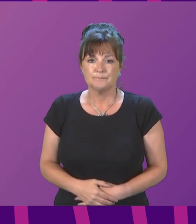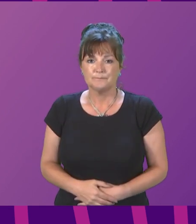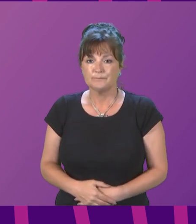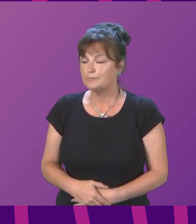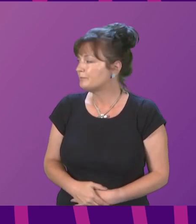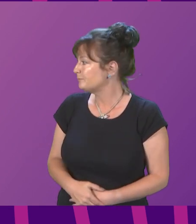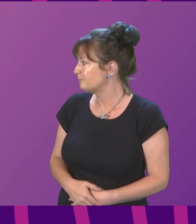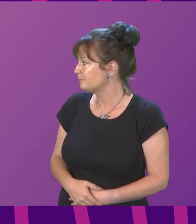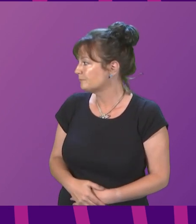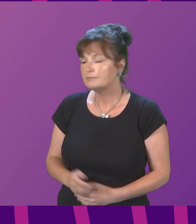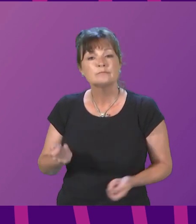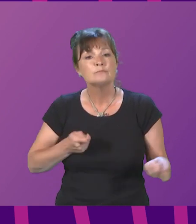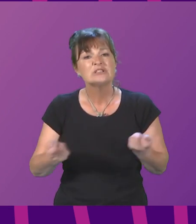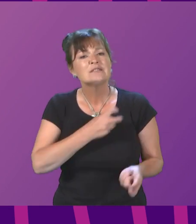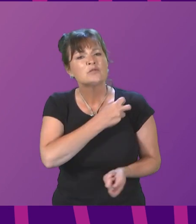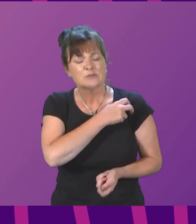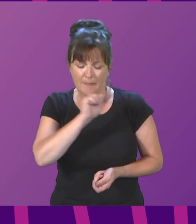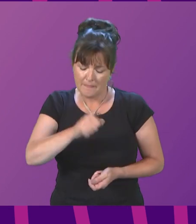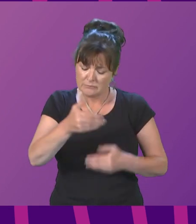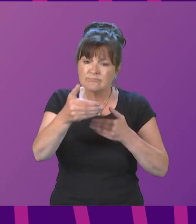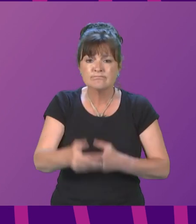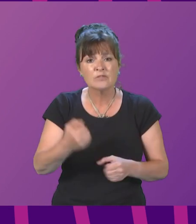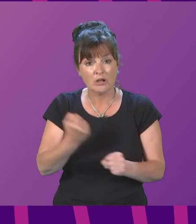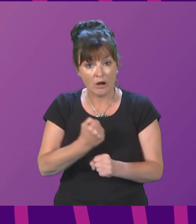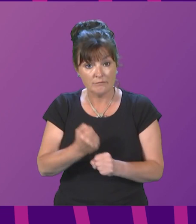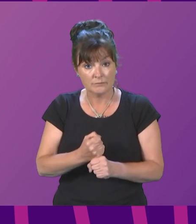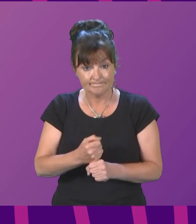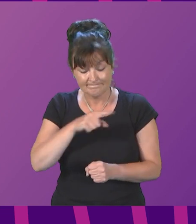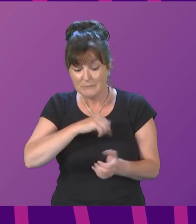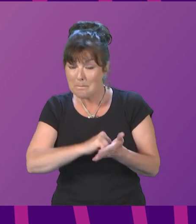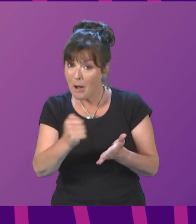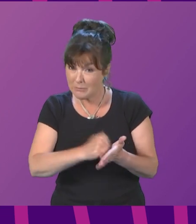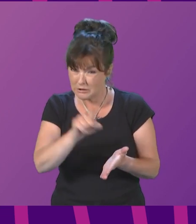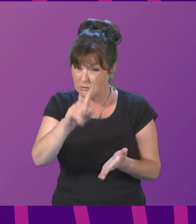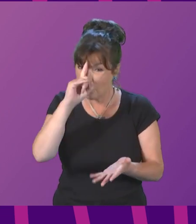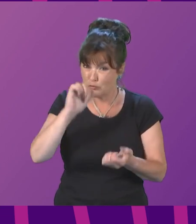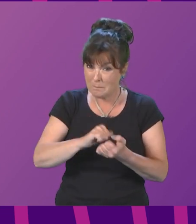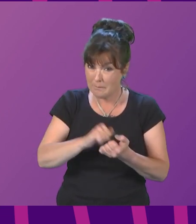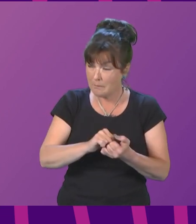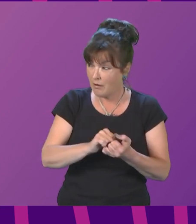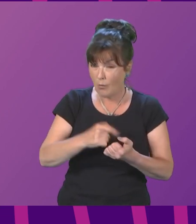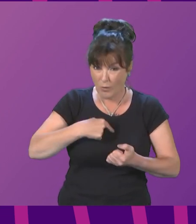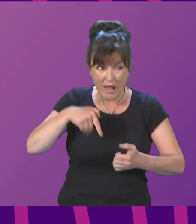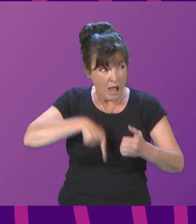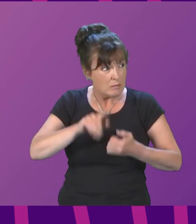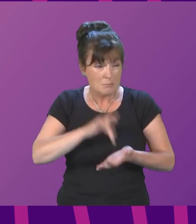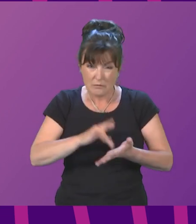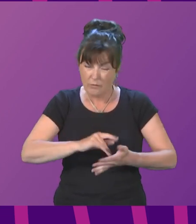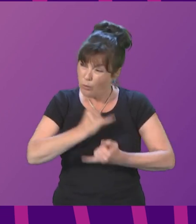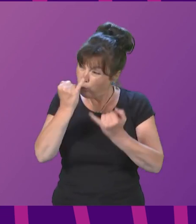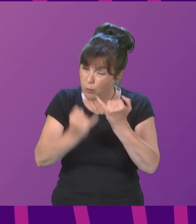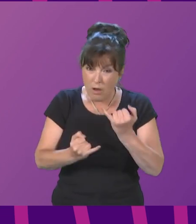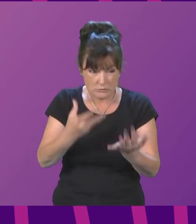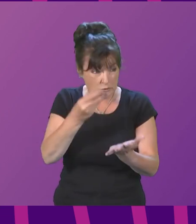Presenting officer, this Programme for Government is published in the context of the most severe cost crisis in our